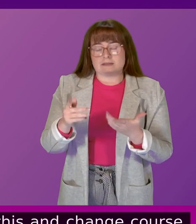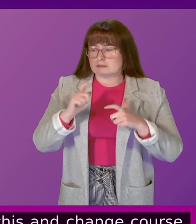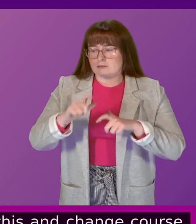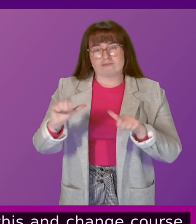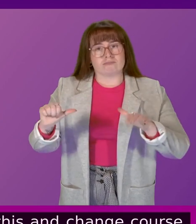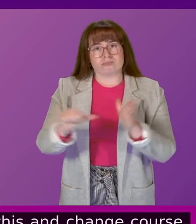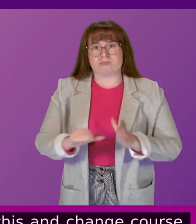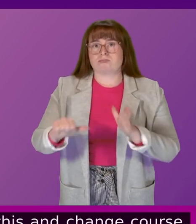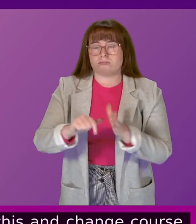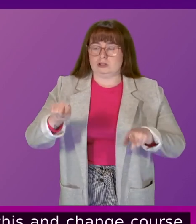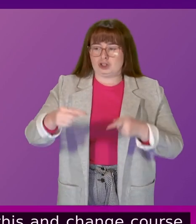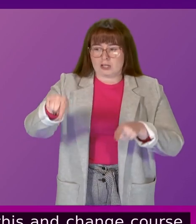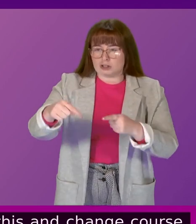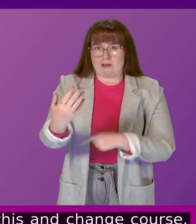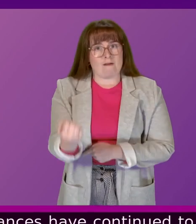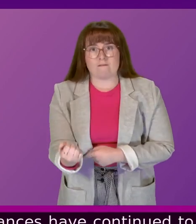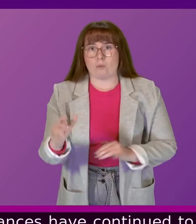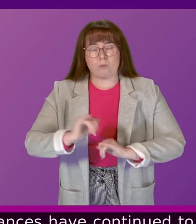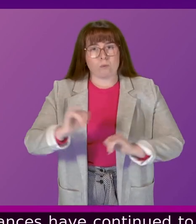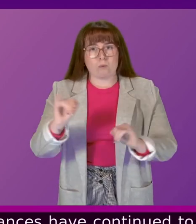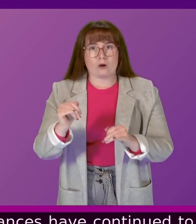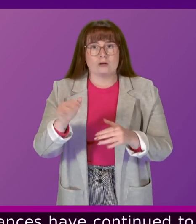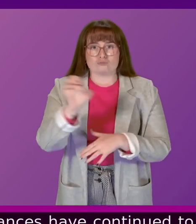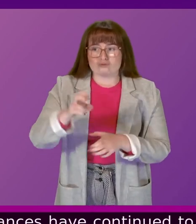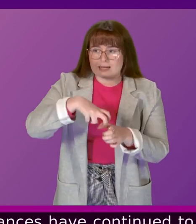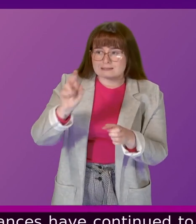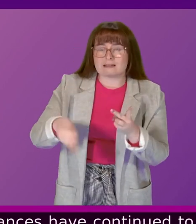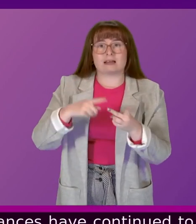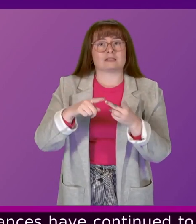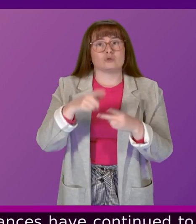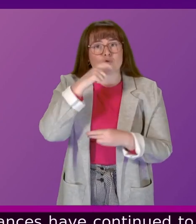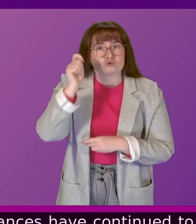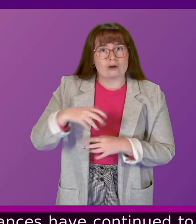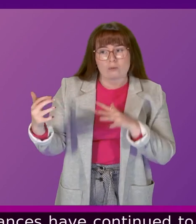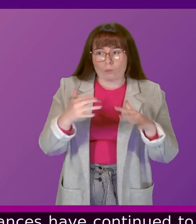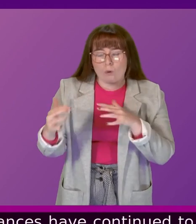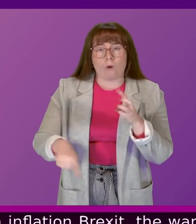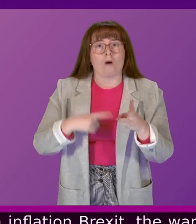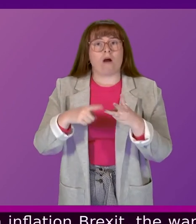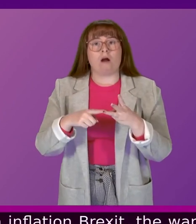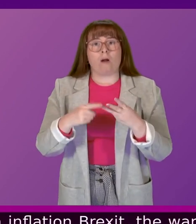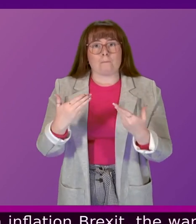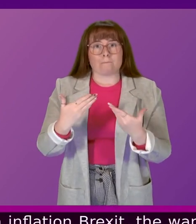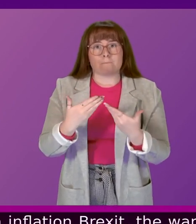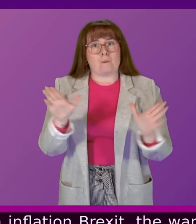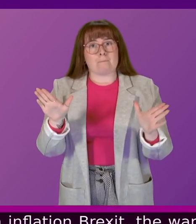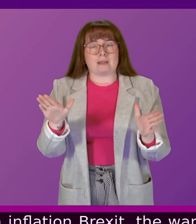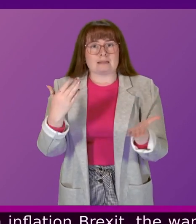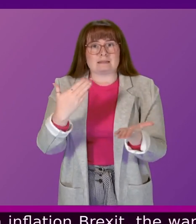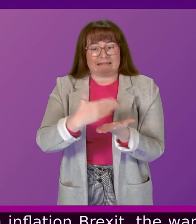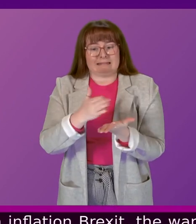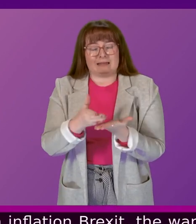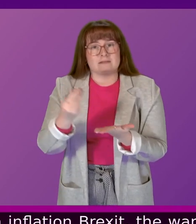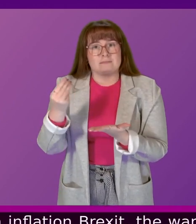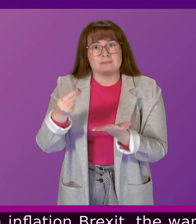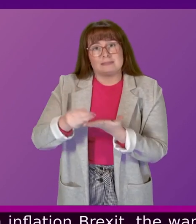significant challenges from inflation. Brexit, the war in Ukraine, the increased costs of public sector pay and a capital